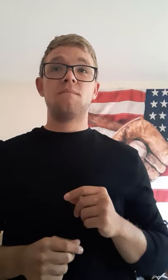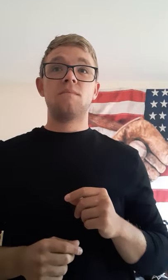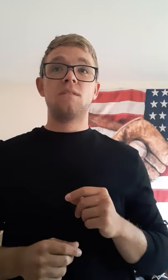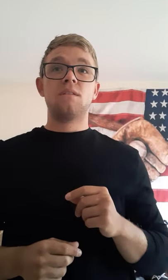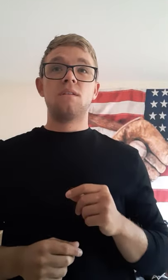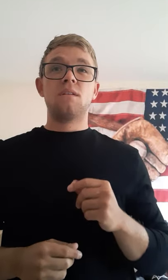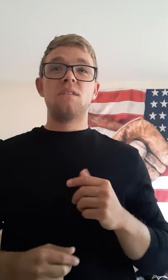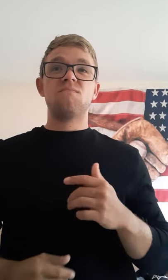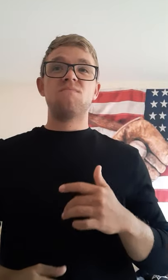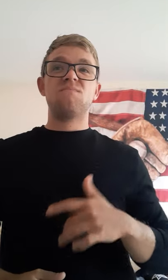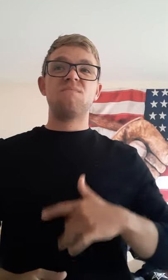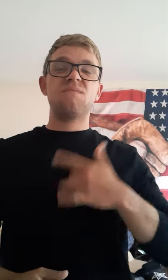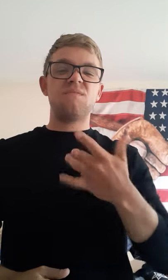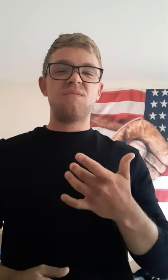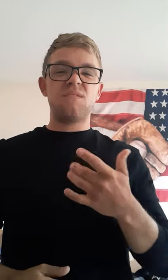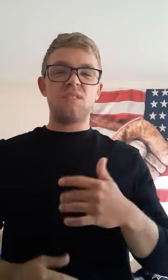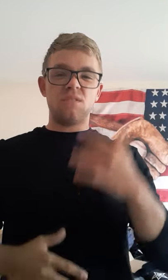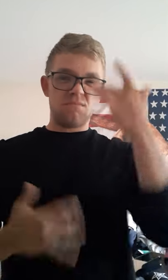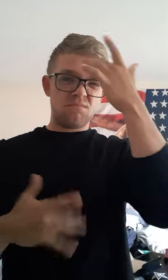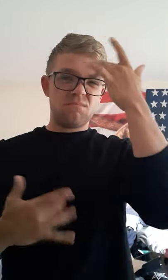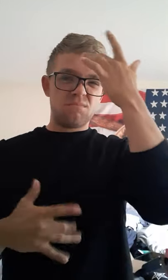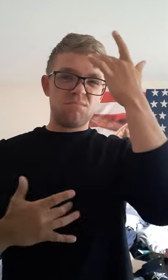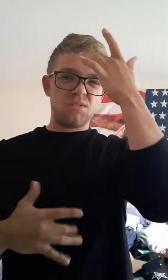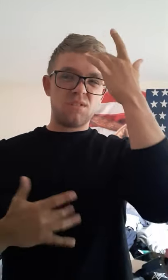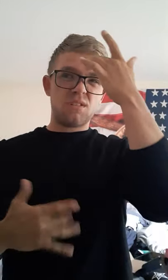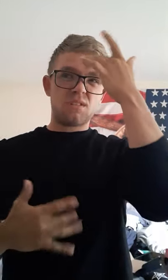feel sick,